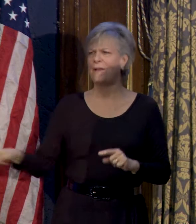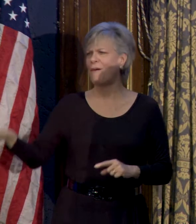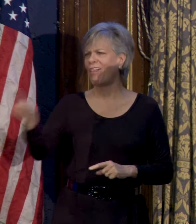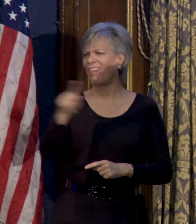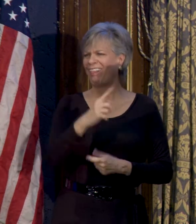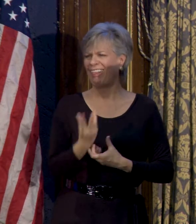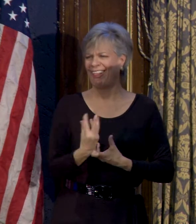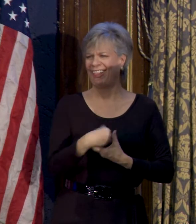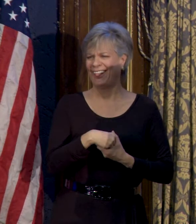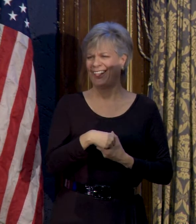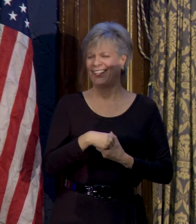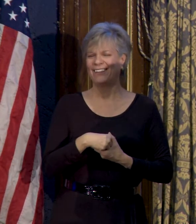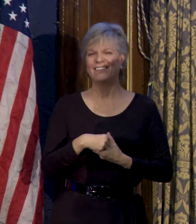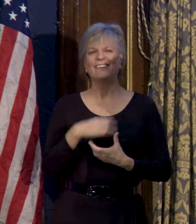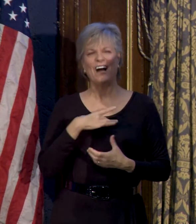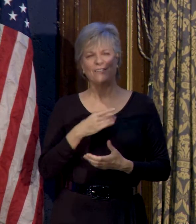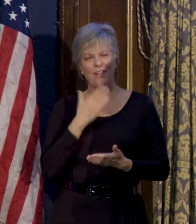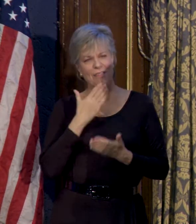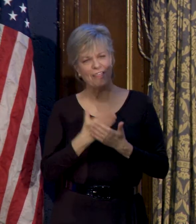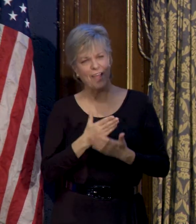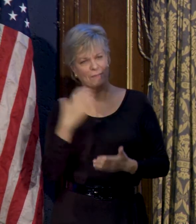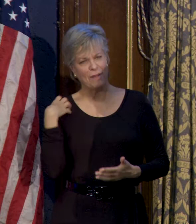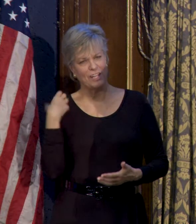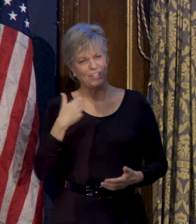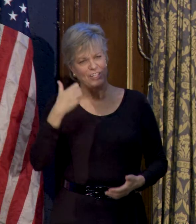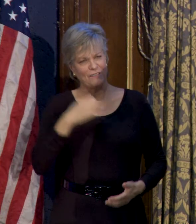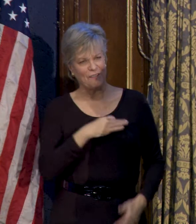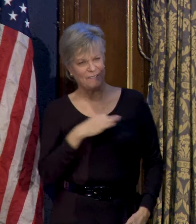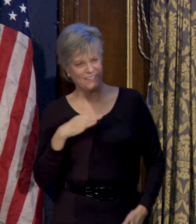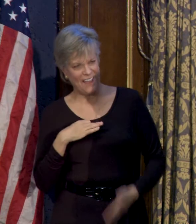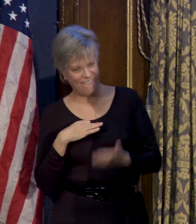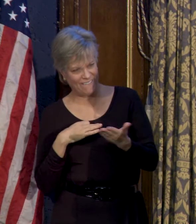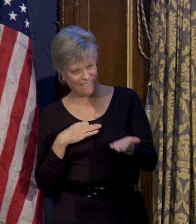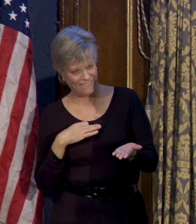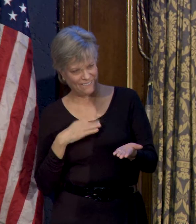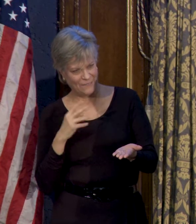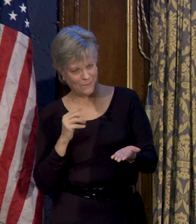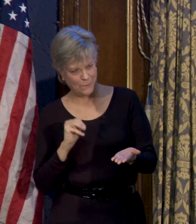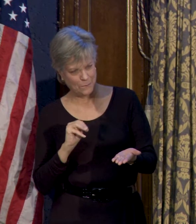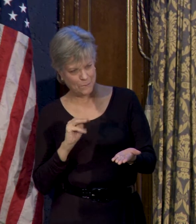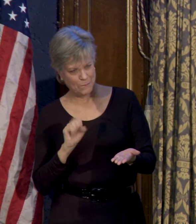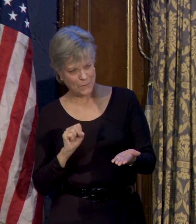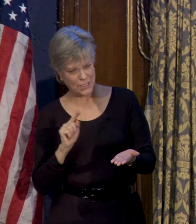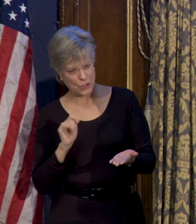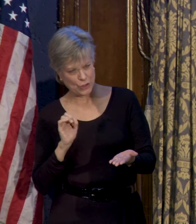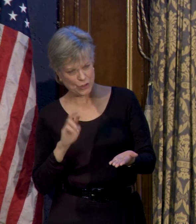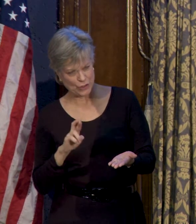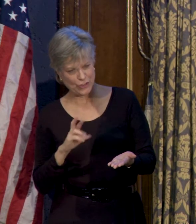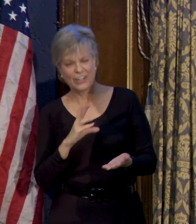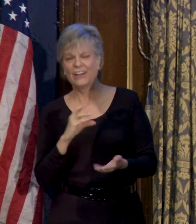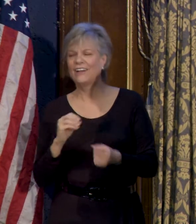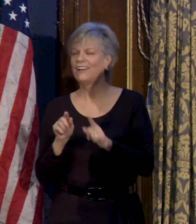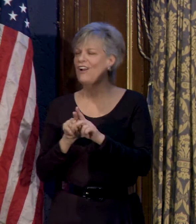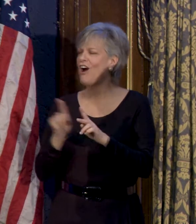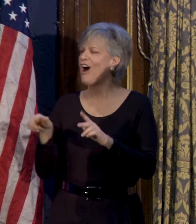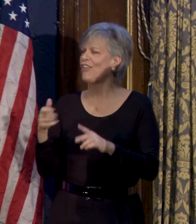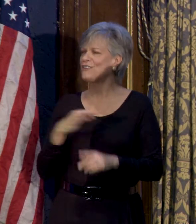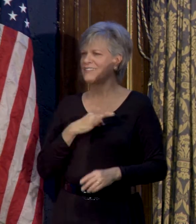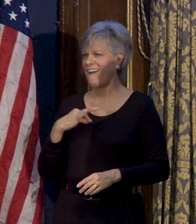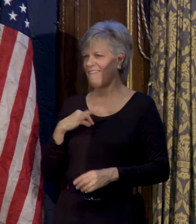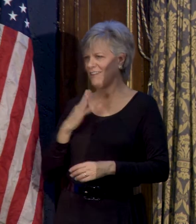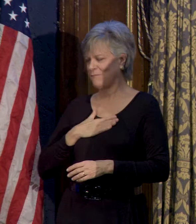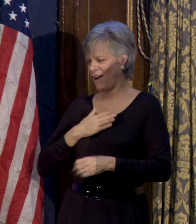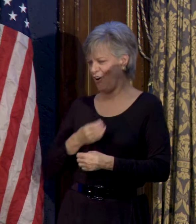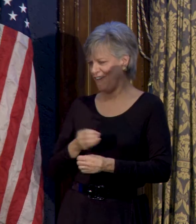I'd like to thank in particular my chief of staff, Lynetta Haynes-Turner, as well as Alex Ensign and Mara Hennigan in my office.